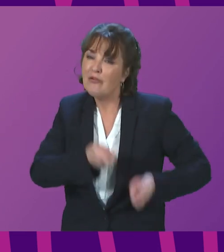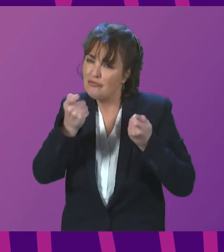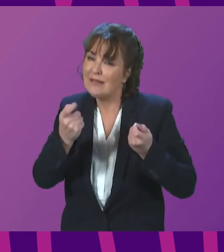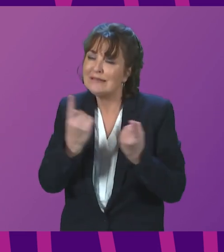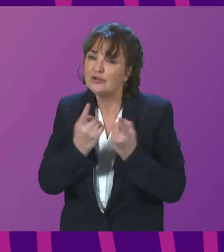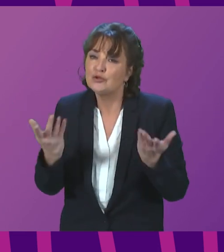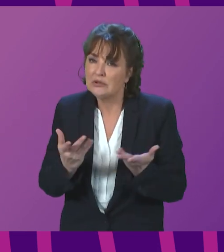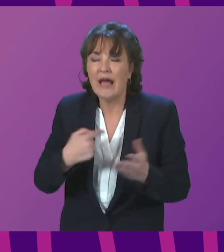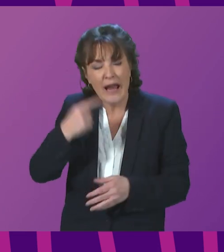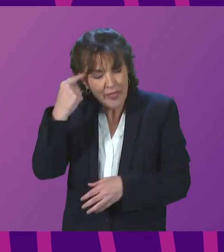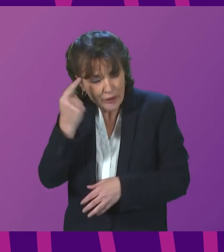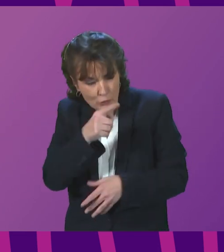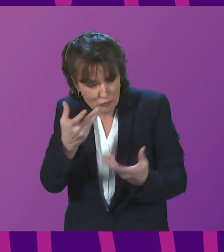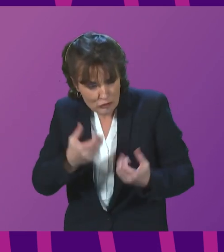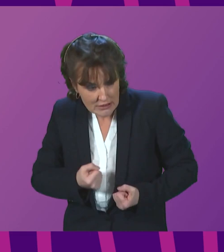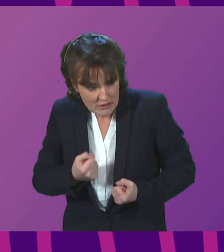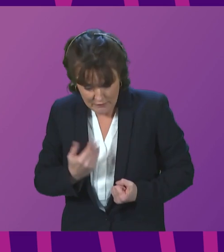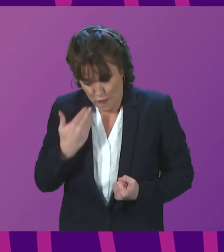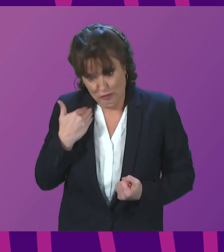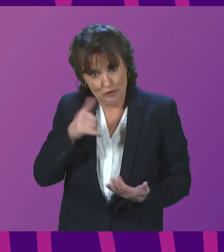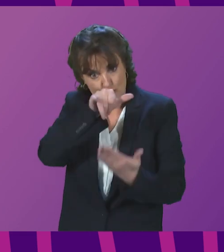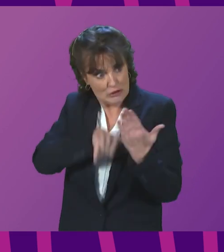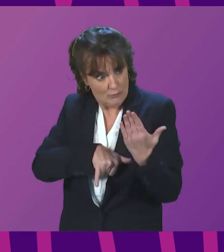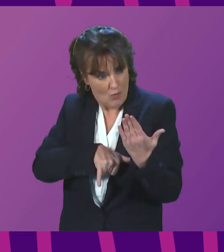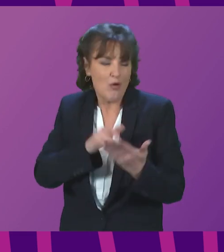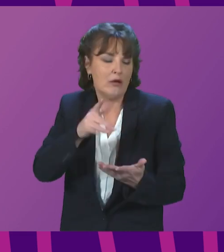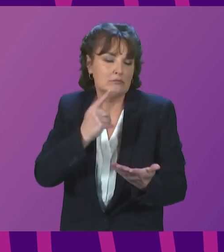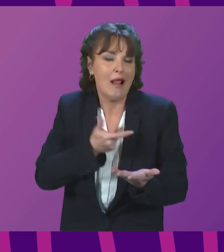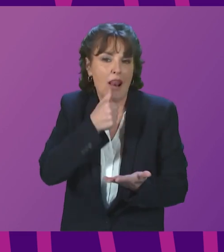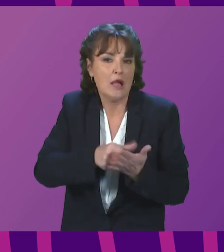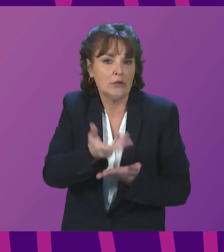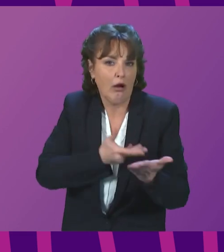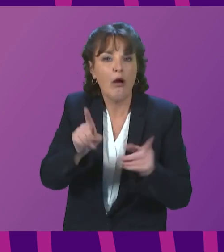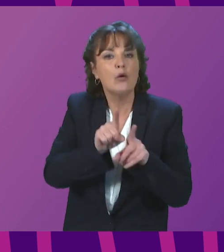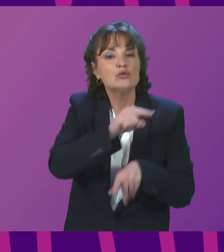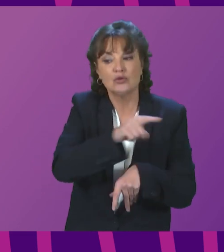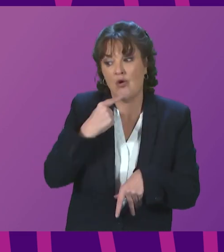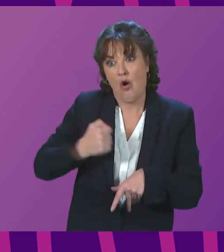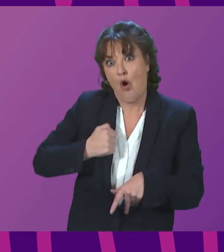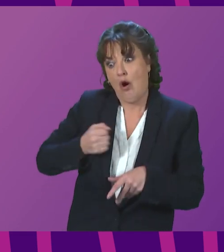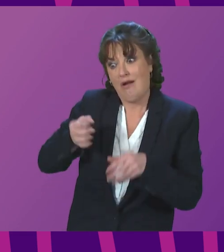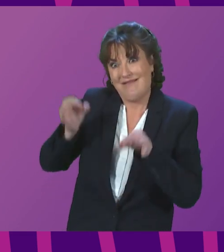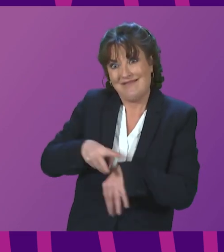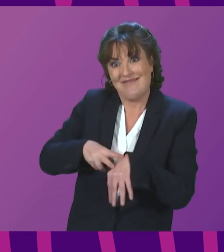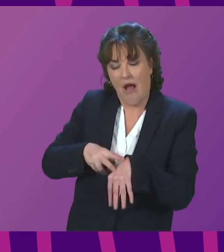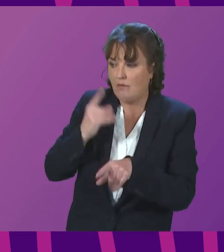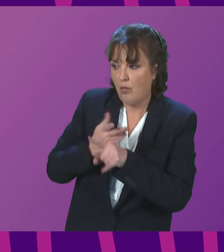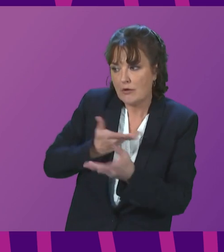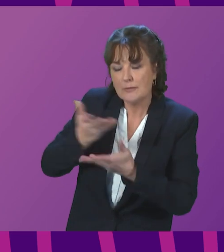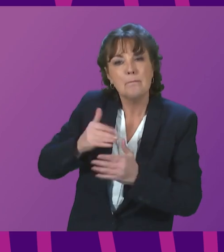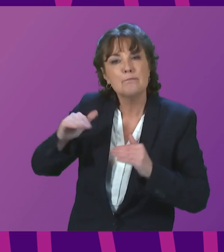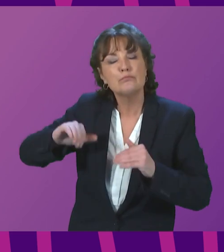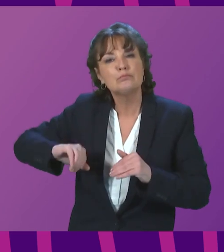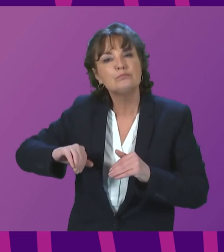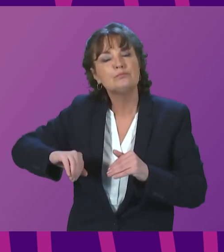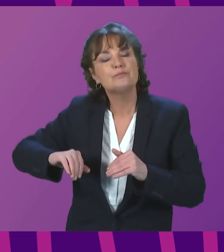I believe he has received a copy of the most recent correspondence. Officials are also working with the British Standards Institution to further improve the new